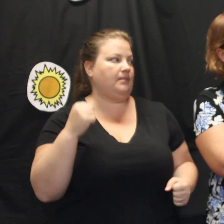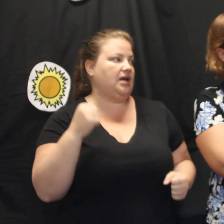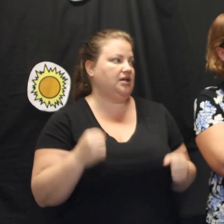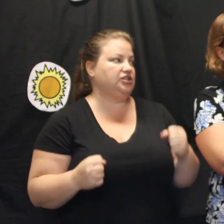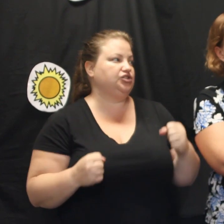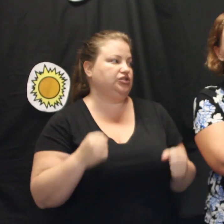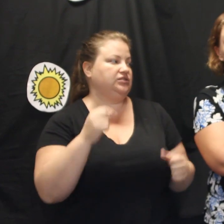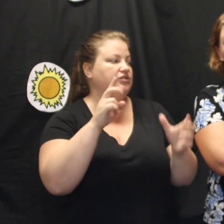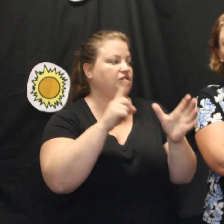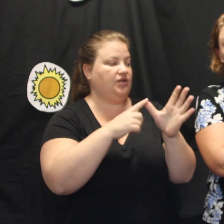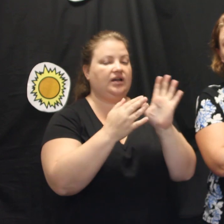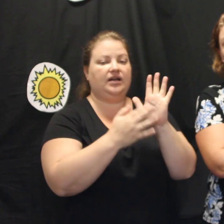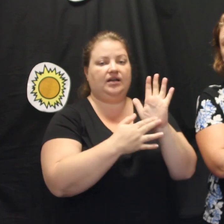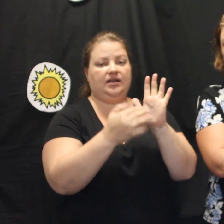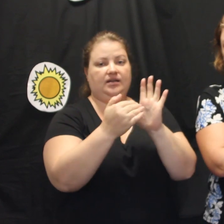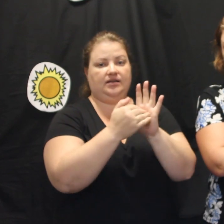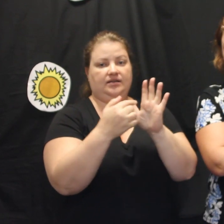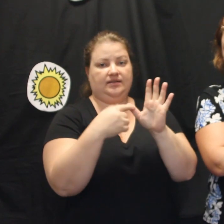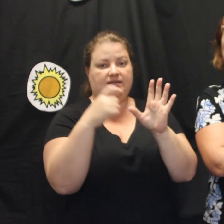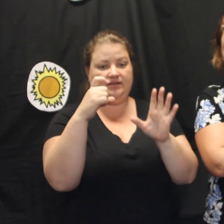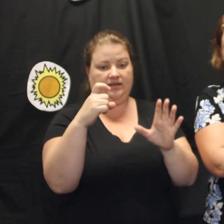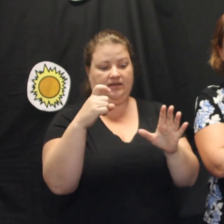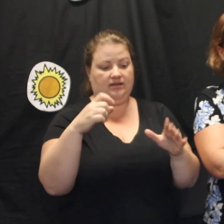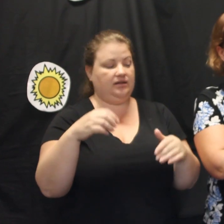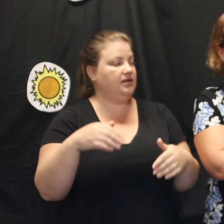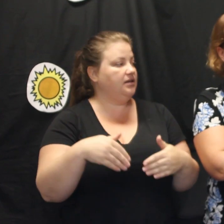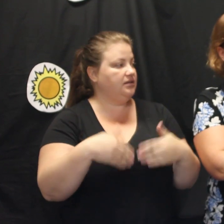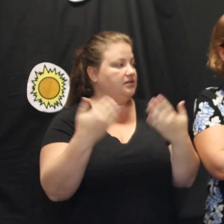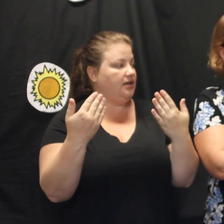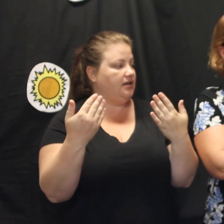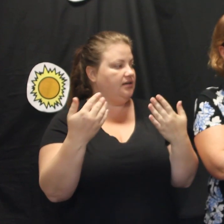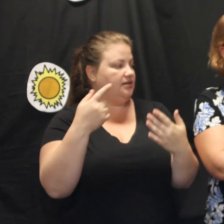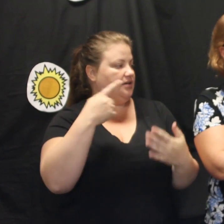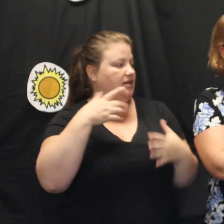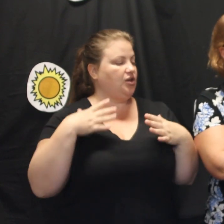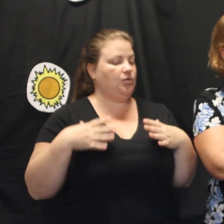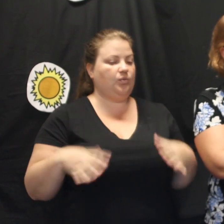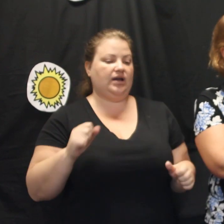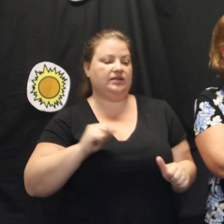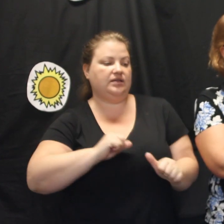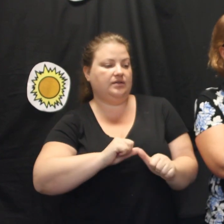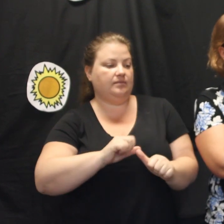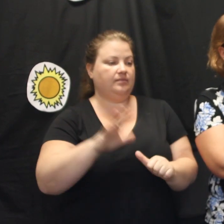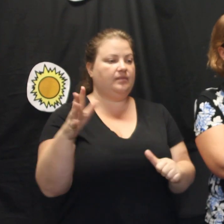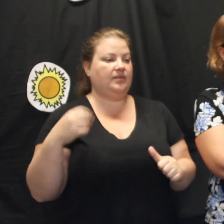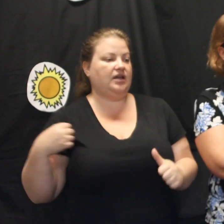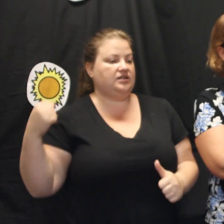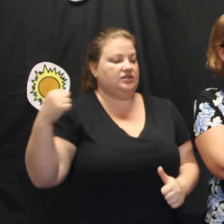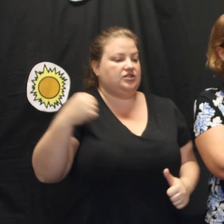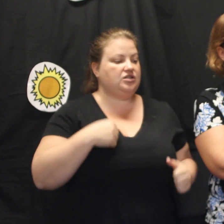He wears his best jacket and his shiny medals on his chest.